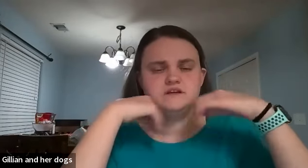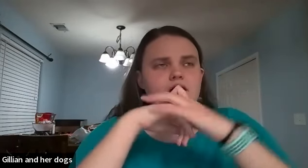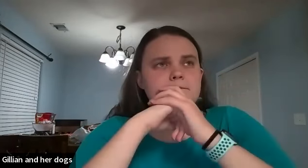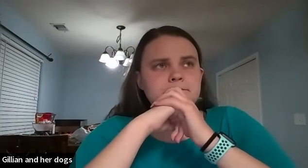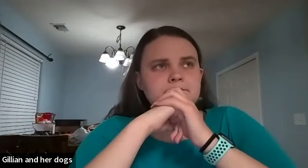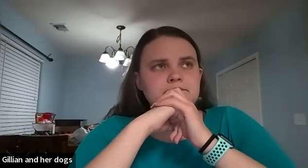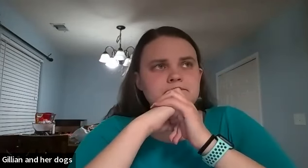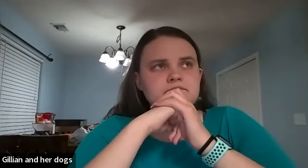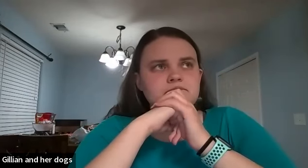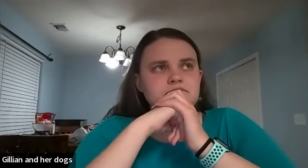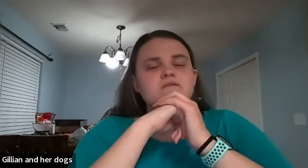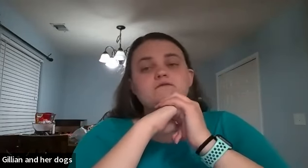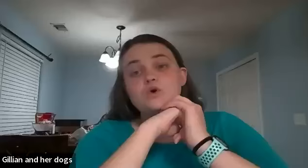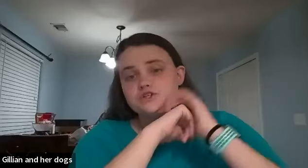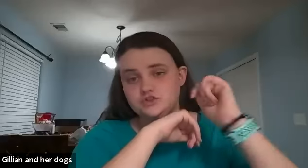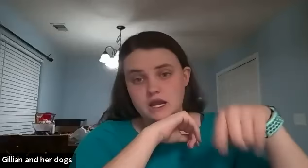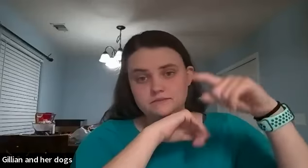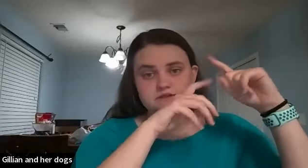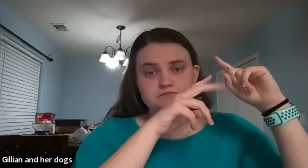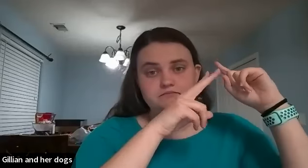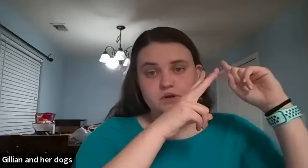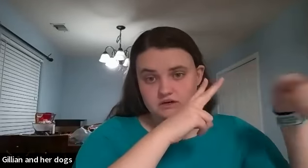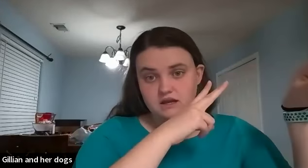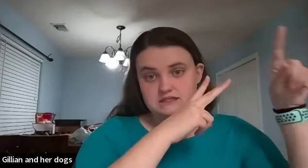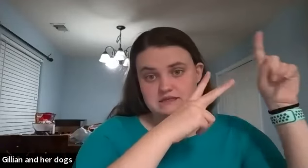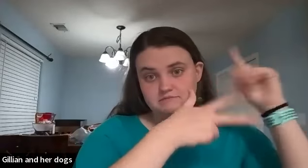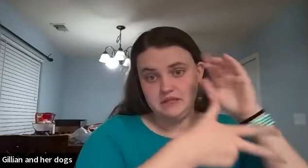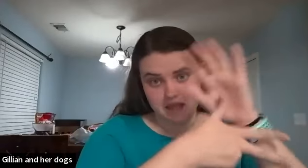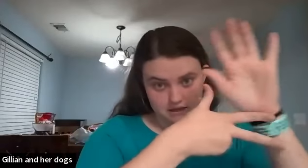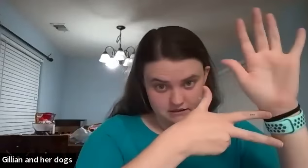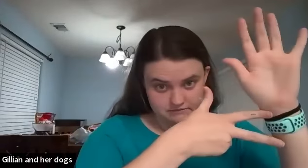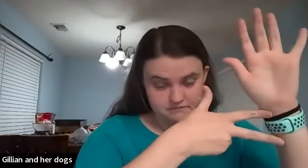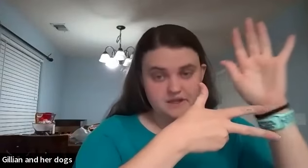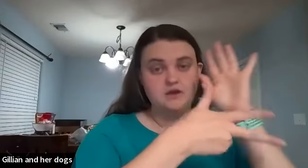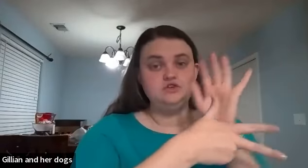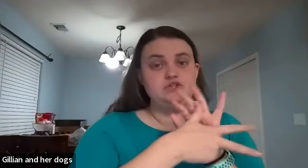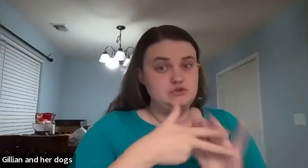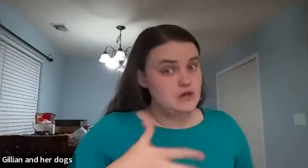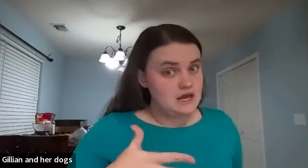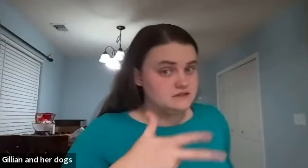um four stripes polka dots and plaid how you would do that